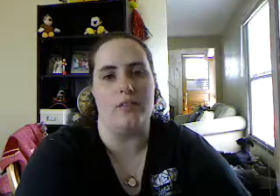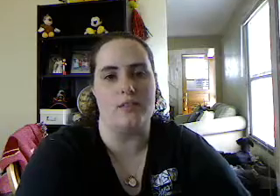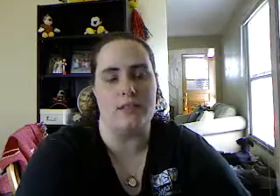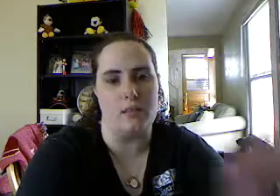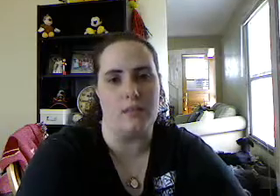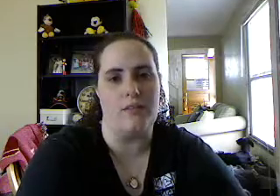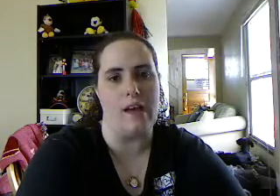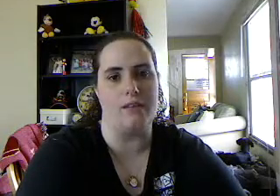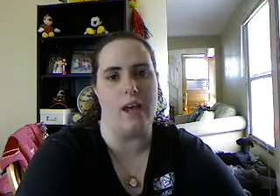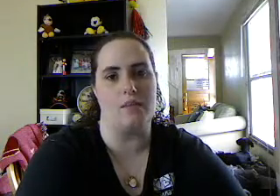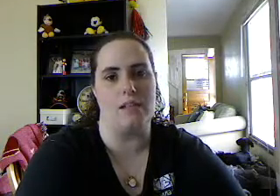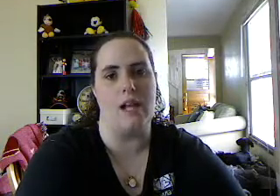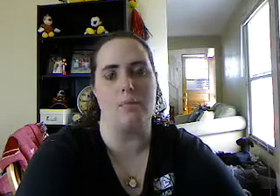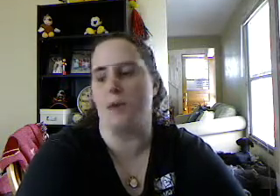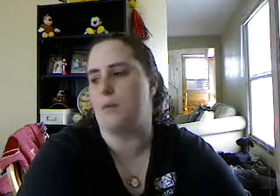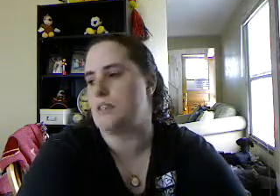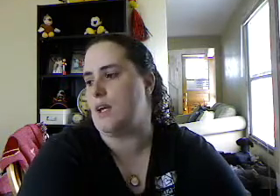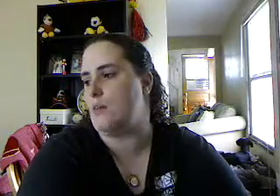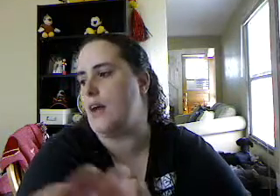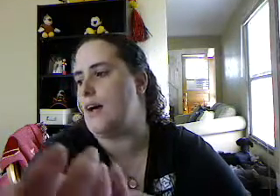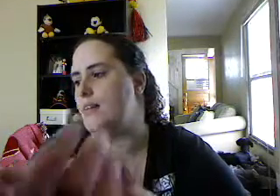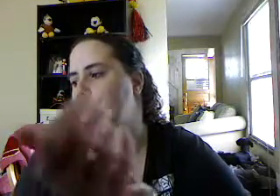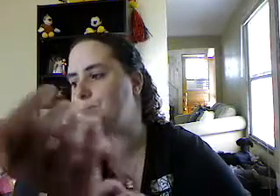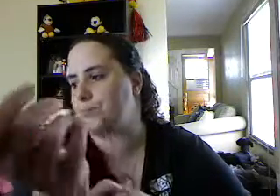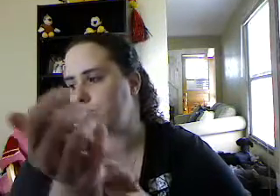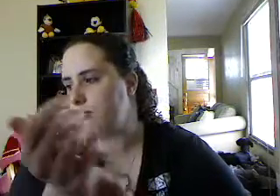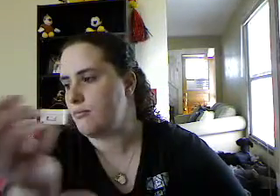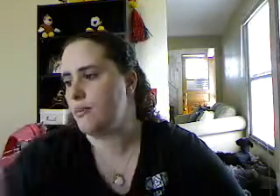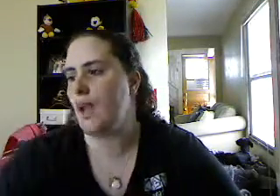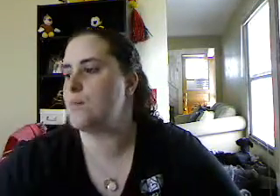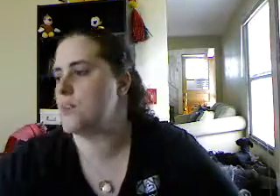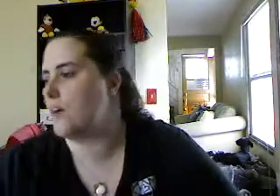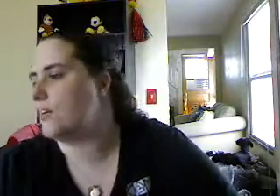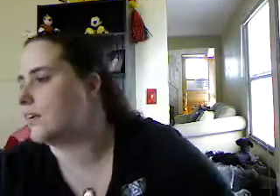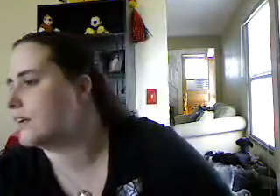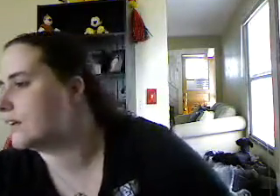you stick me five times and not be able to get blood. I'm sorry, hold on.